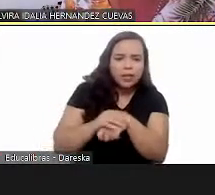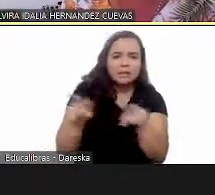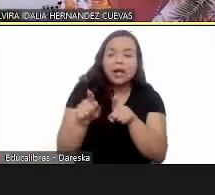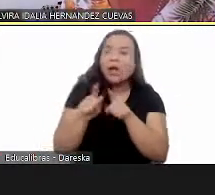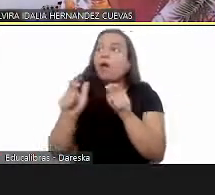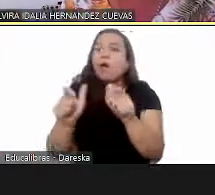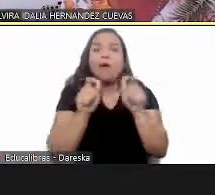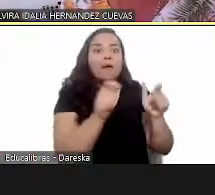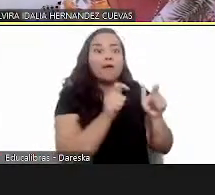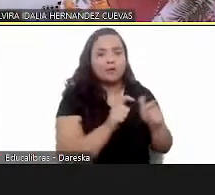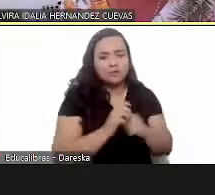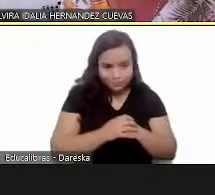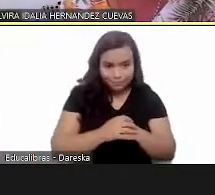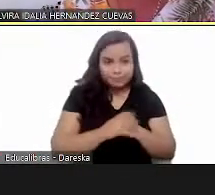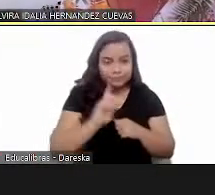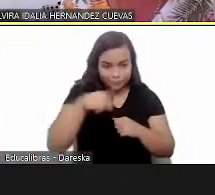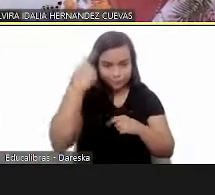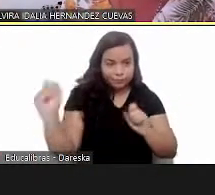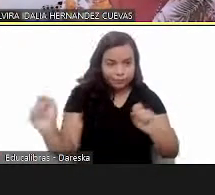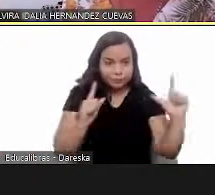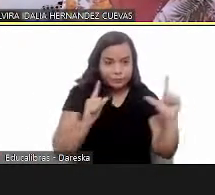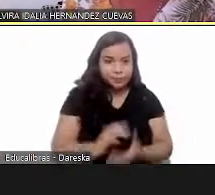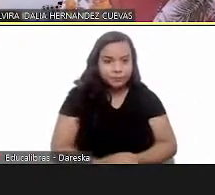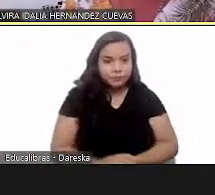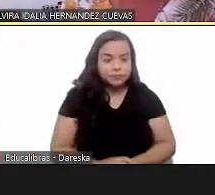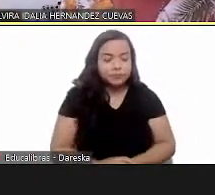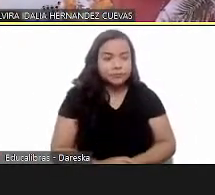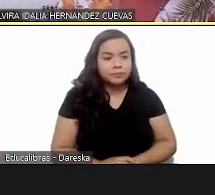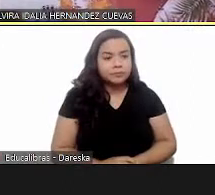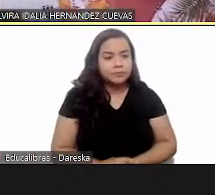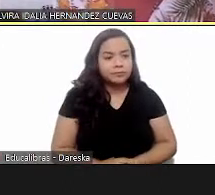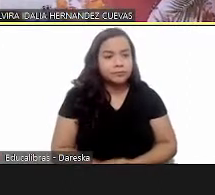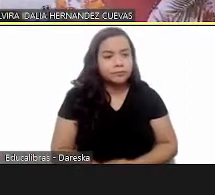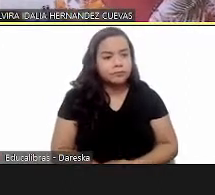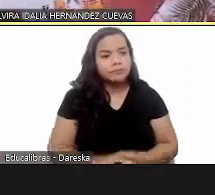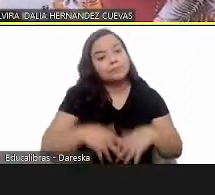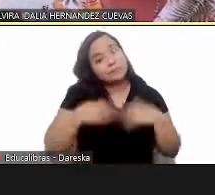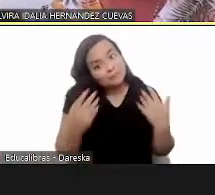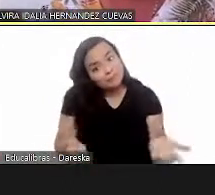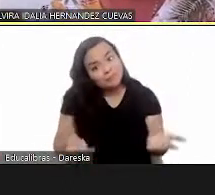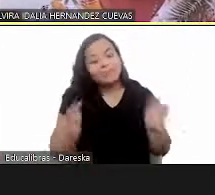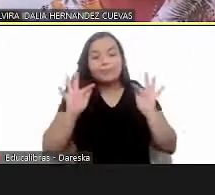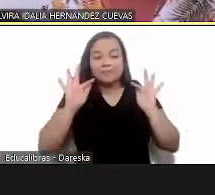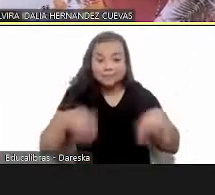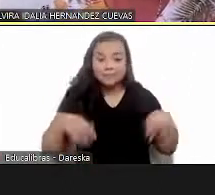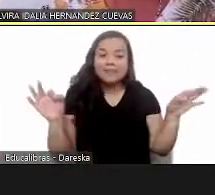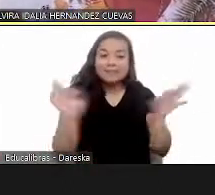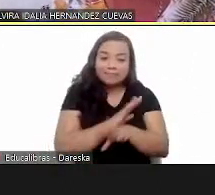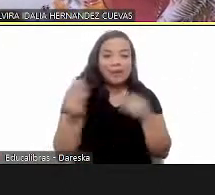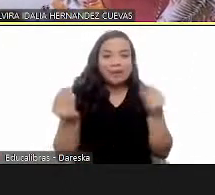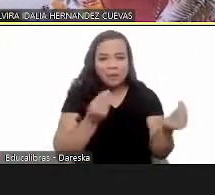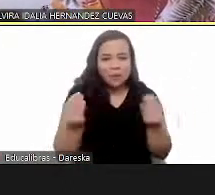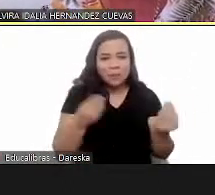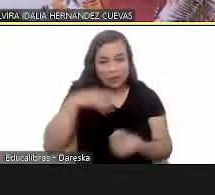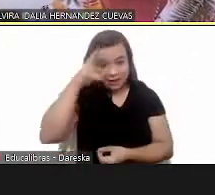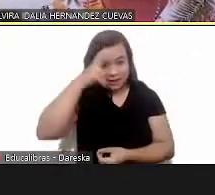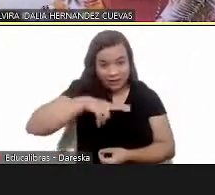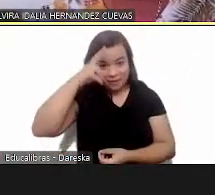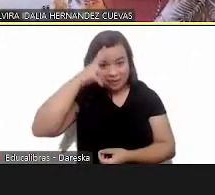the next slide please we'll see and economics by way of conclusion